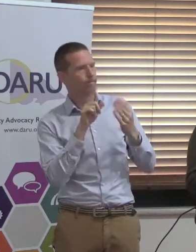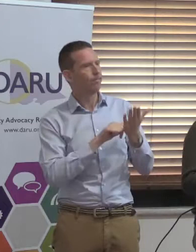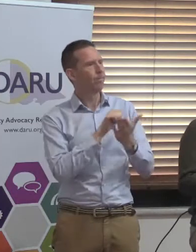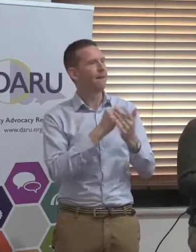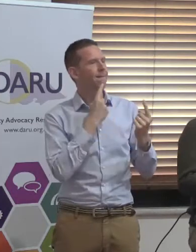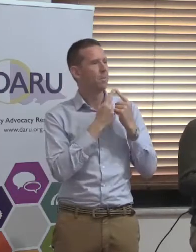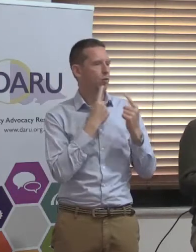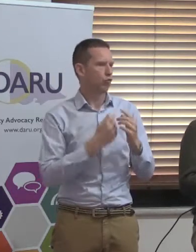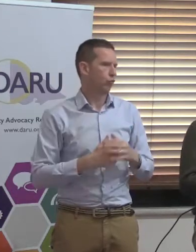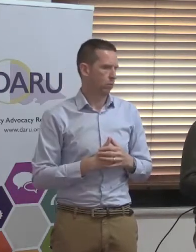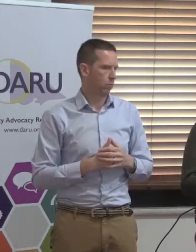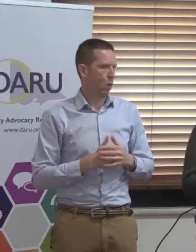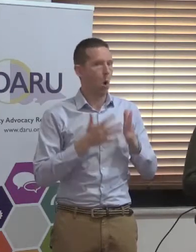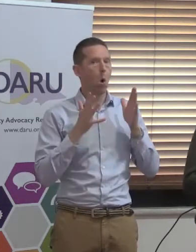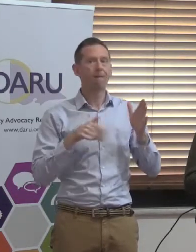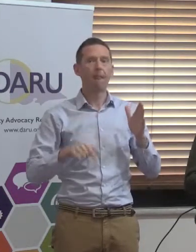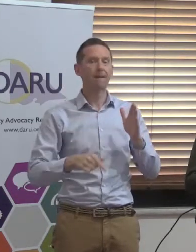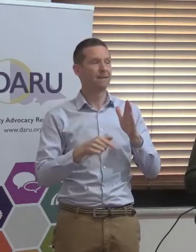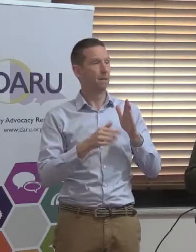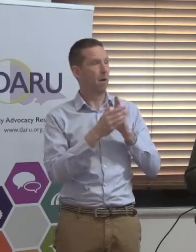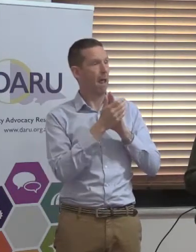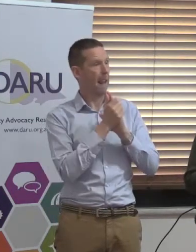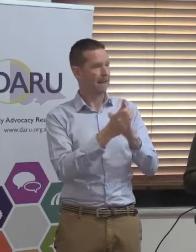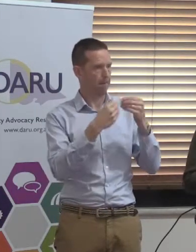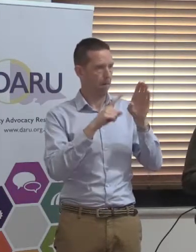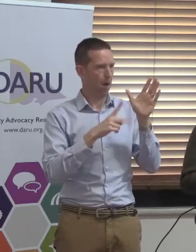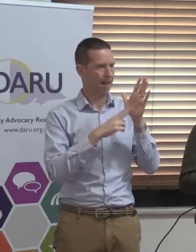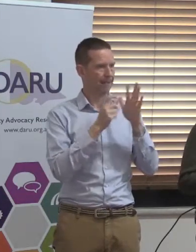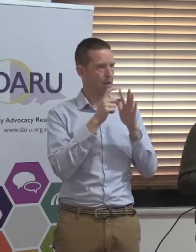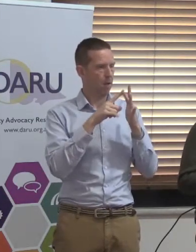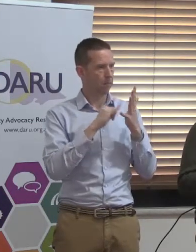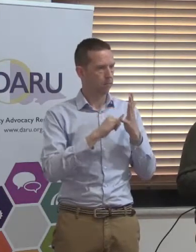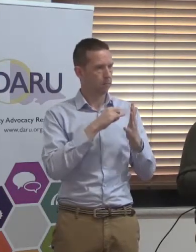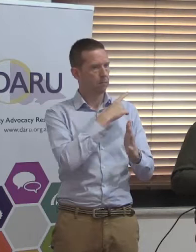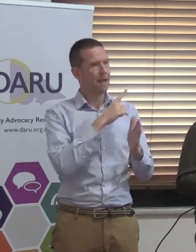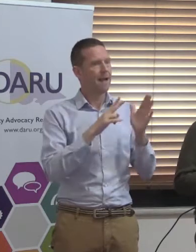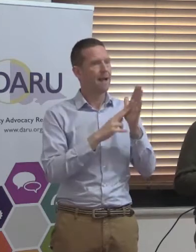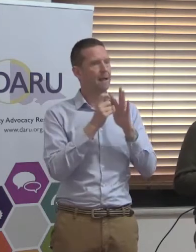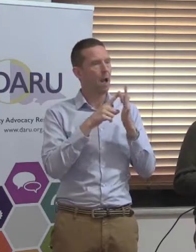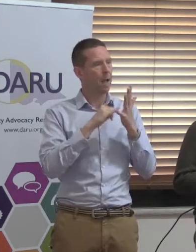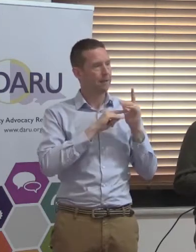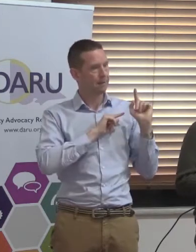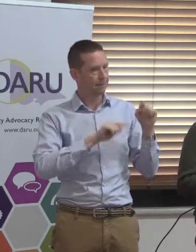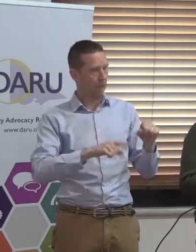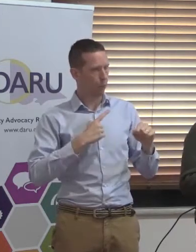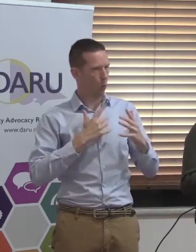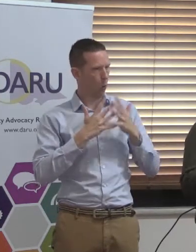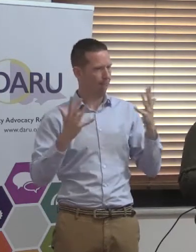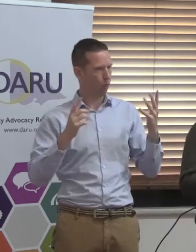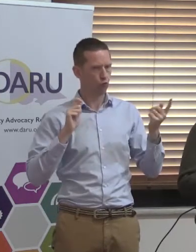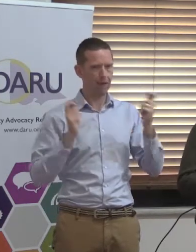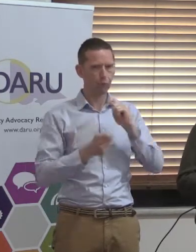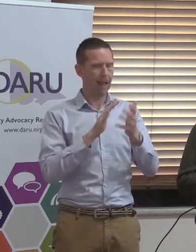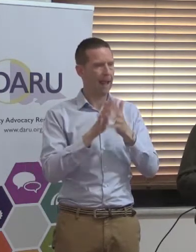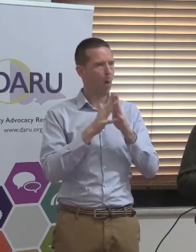A lot of this is being driven, of course, by the NDIS. The NDIS coming in has resulted in a lot of changes in the way the